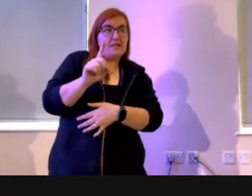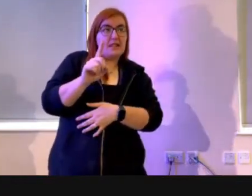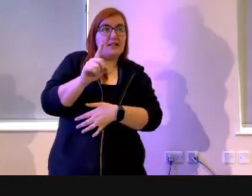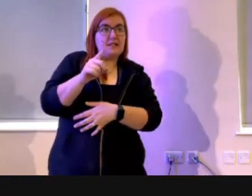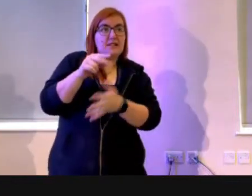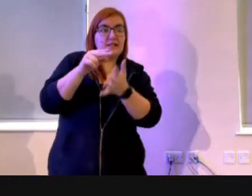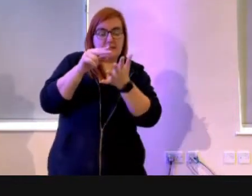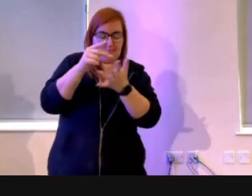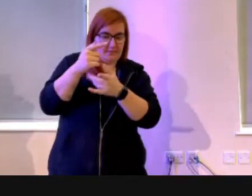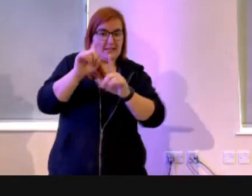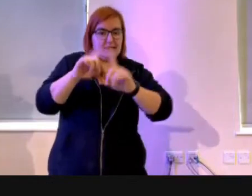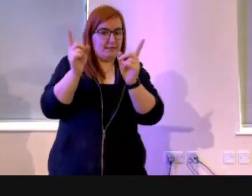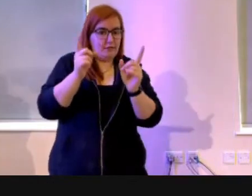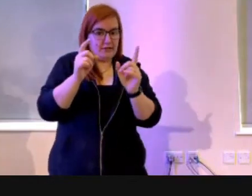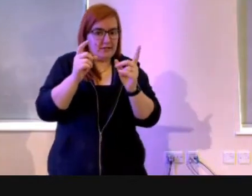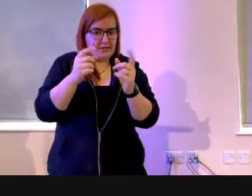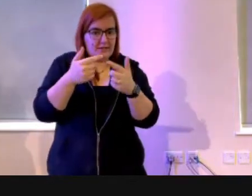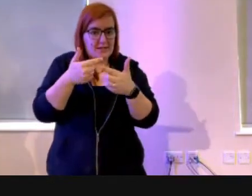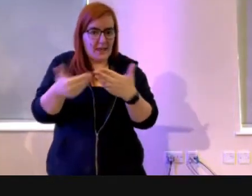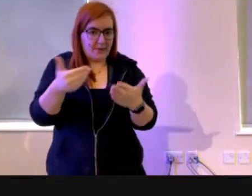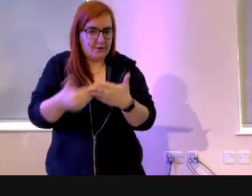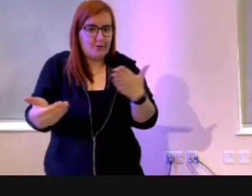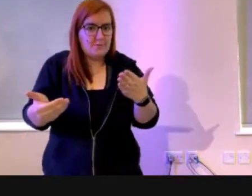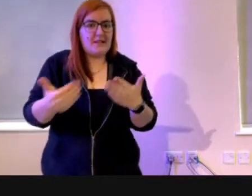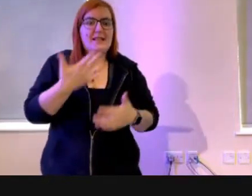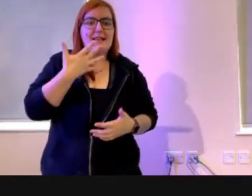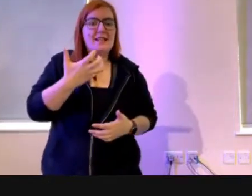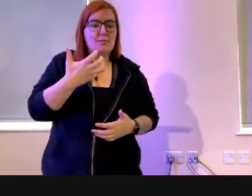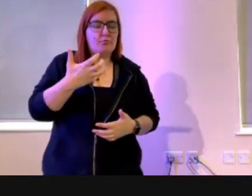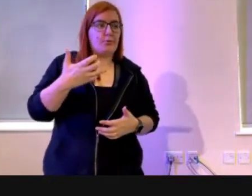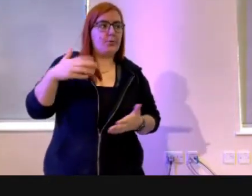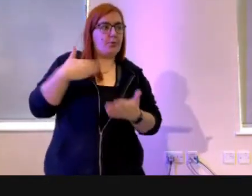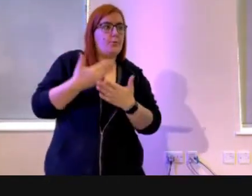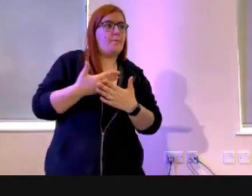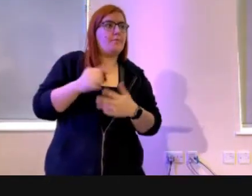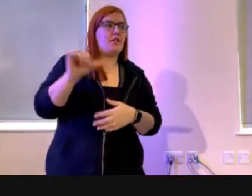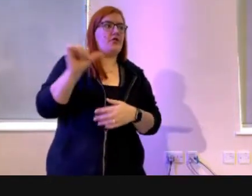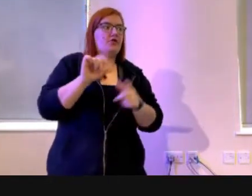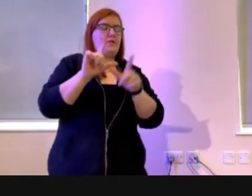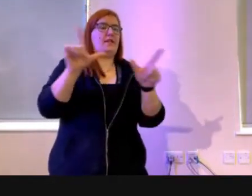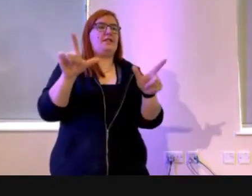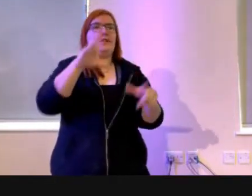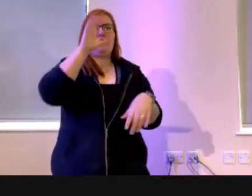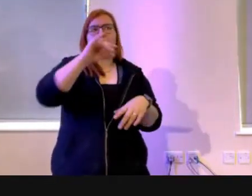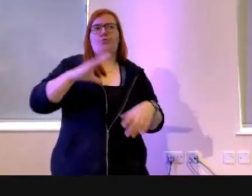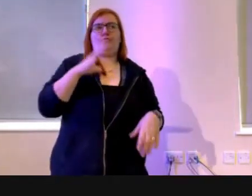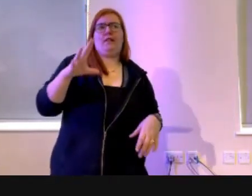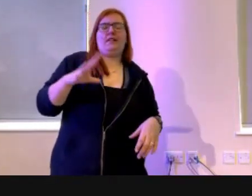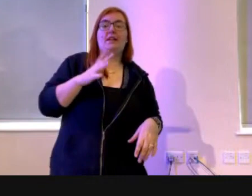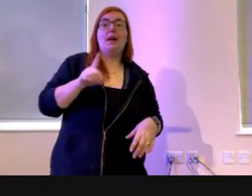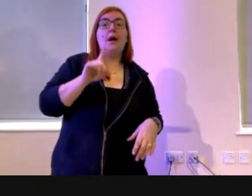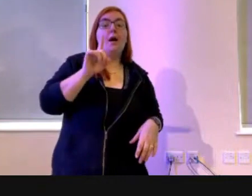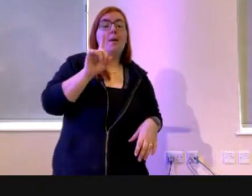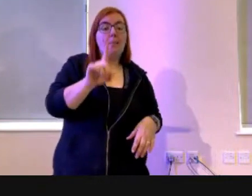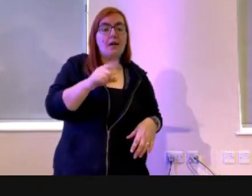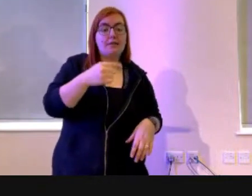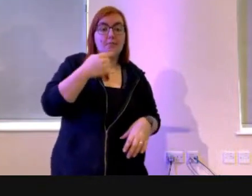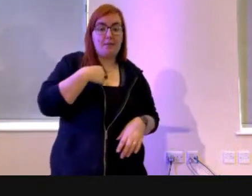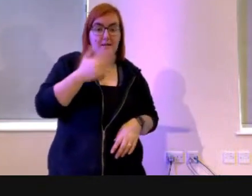And, see, just to give you an insight on what it means, I shouldn't have gone to this slide, I've given the game away already, but when I was about 18 years